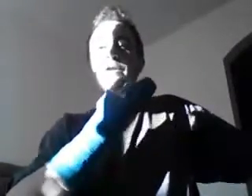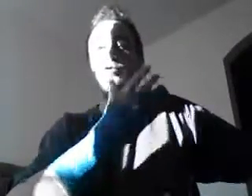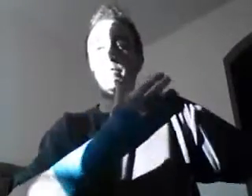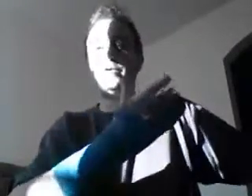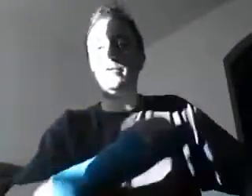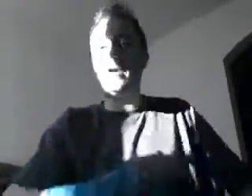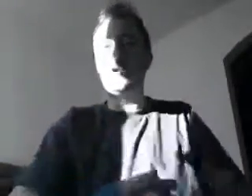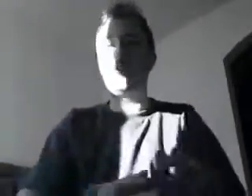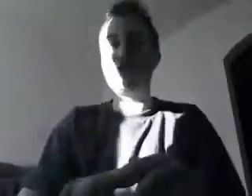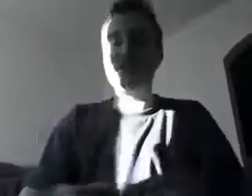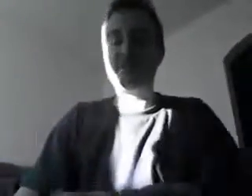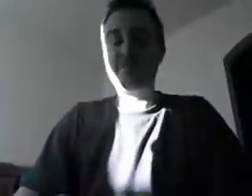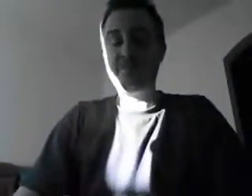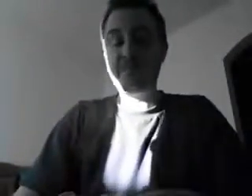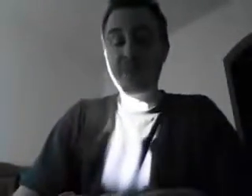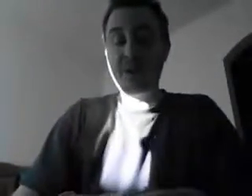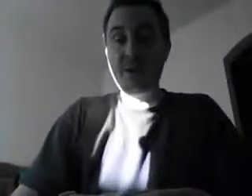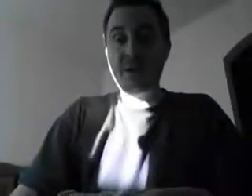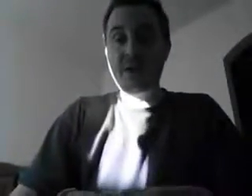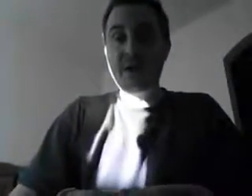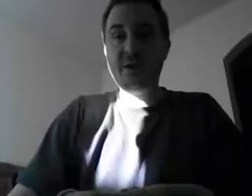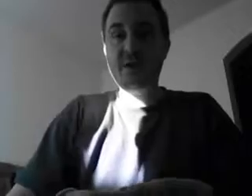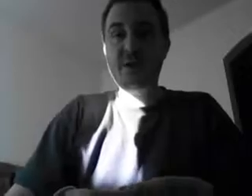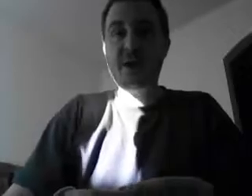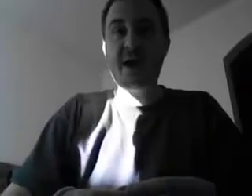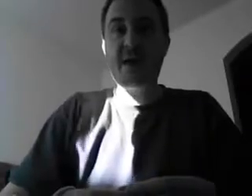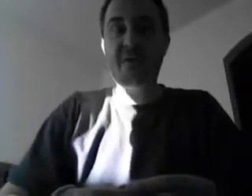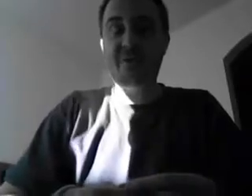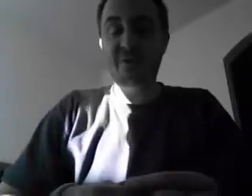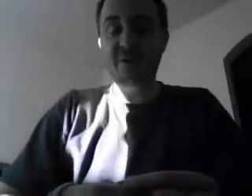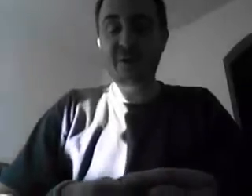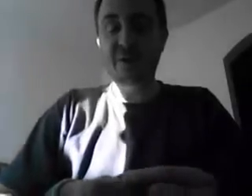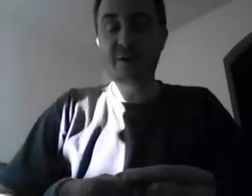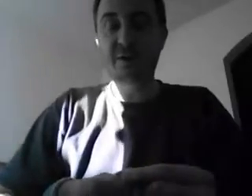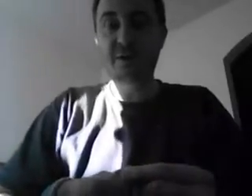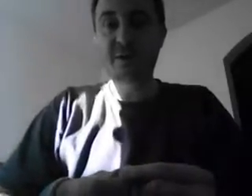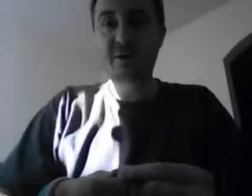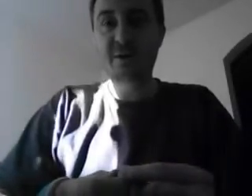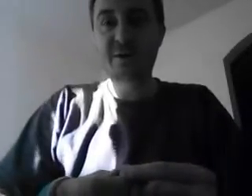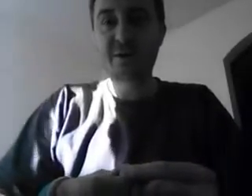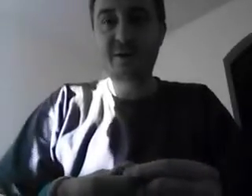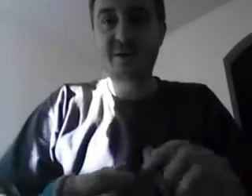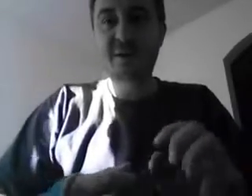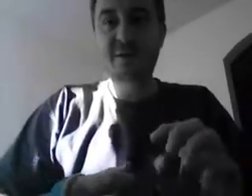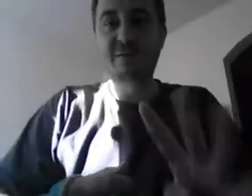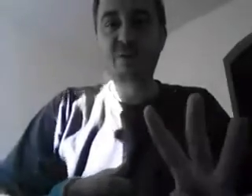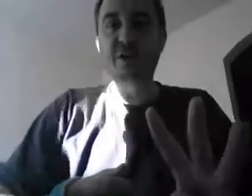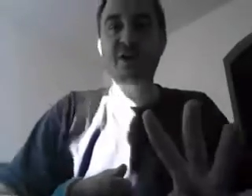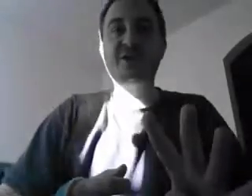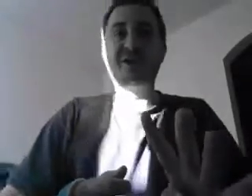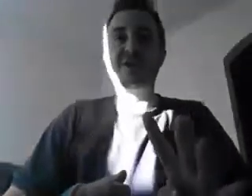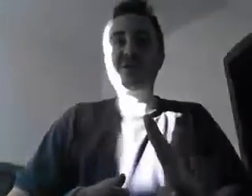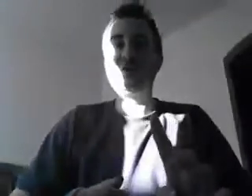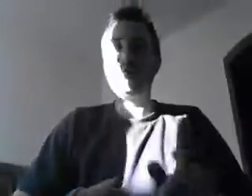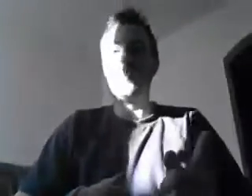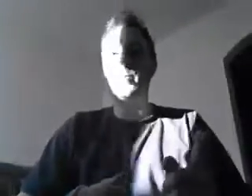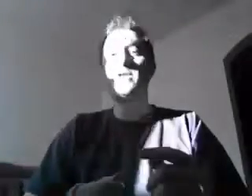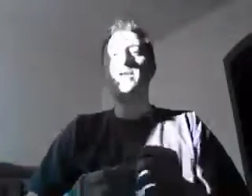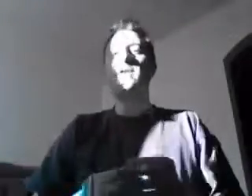did a tribute to Eric Gardner. And you have four legislators, Representatives